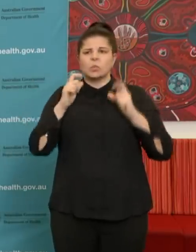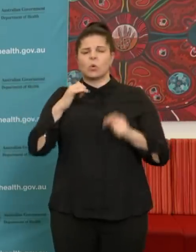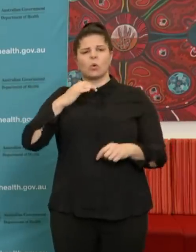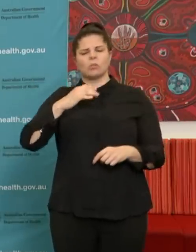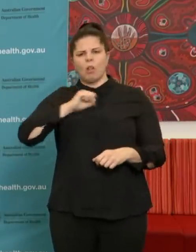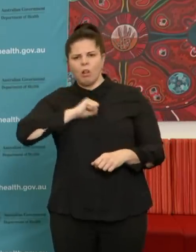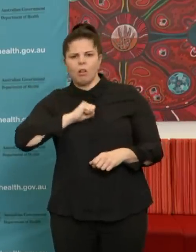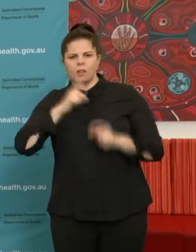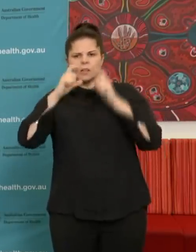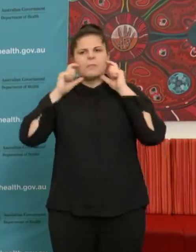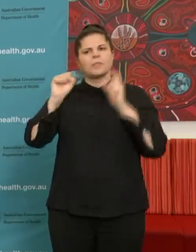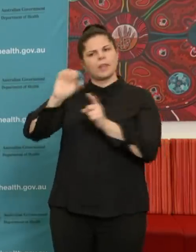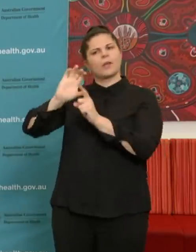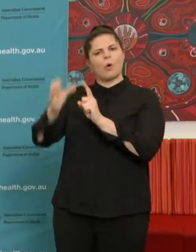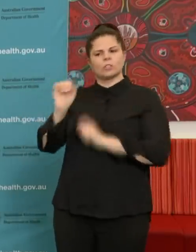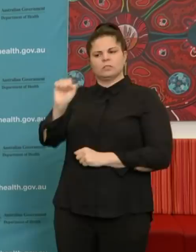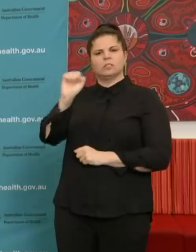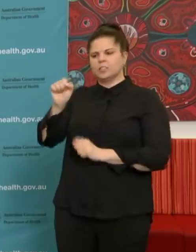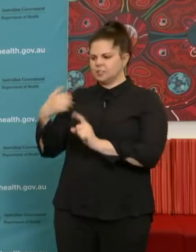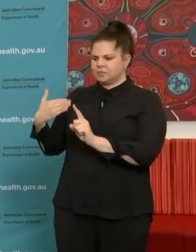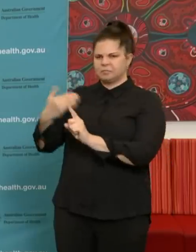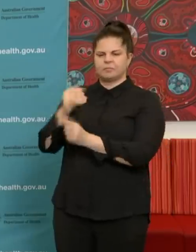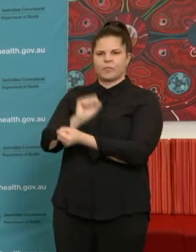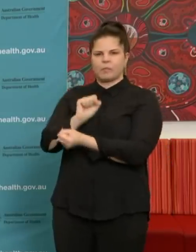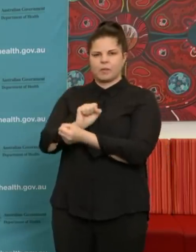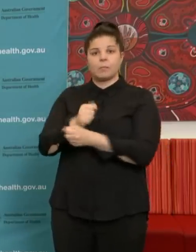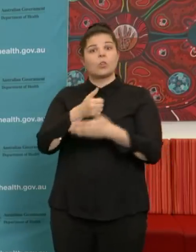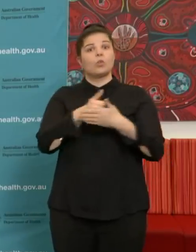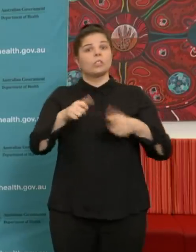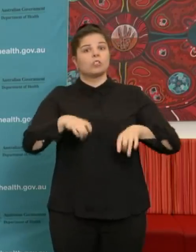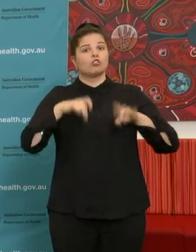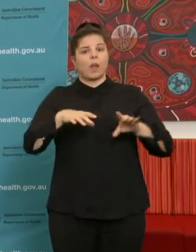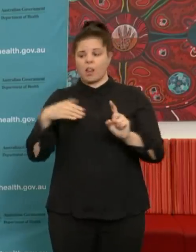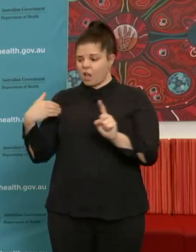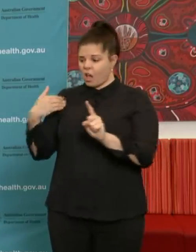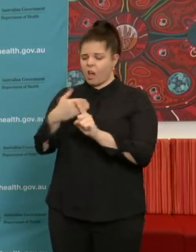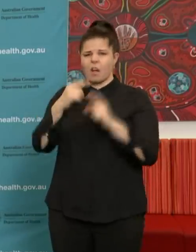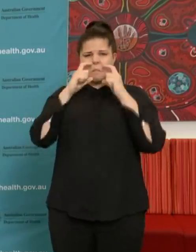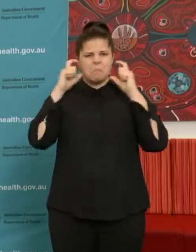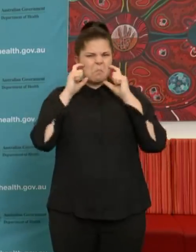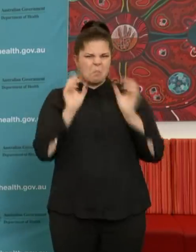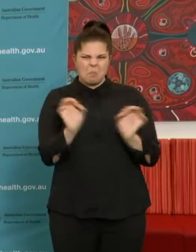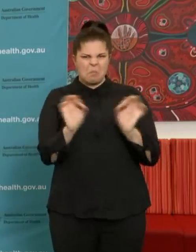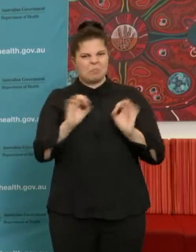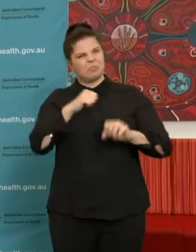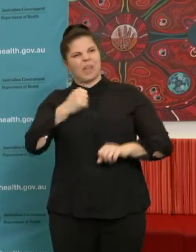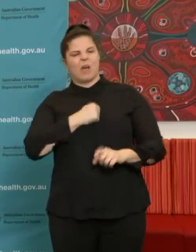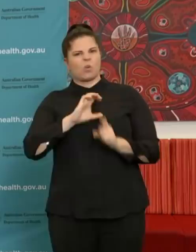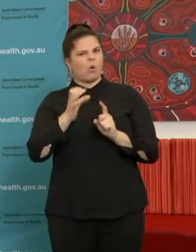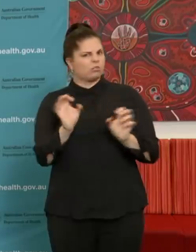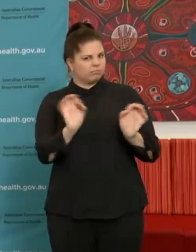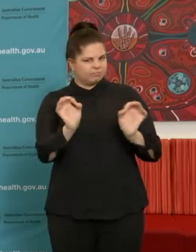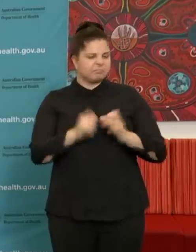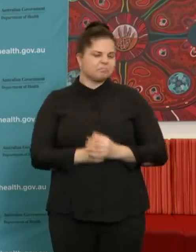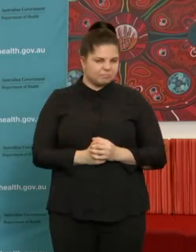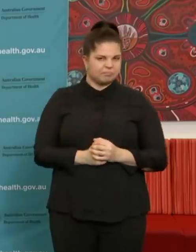is not a way that, in general, Australians use masks. So there's that side of it. The second